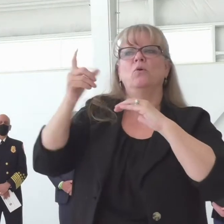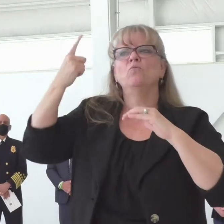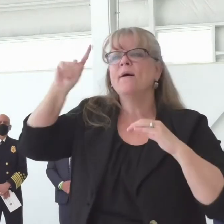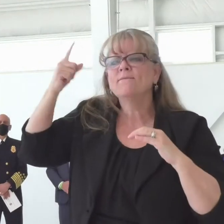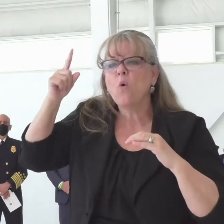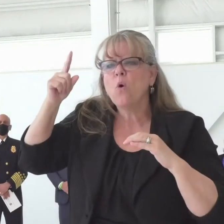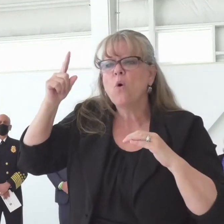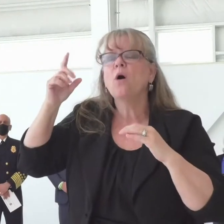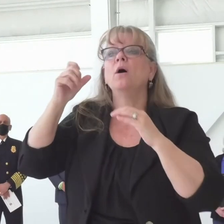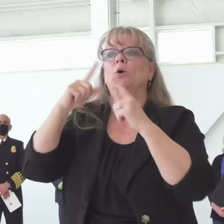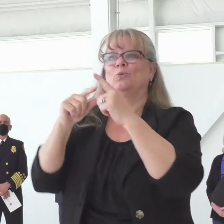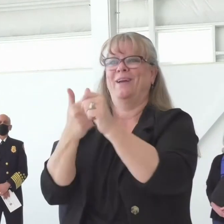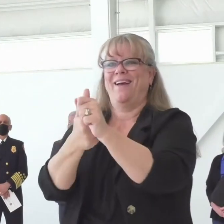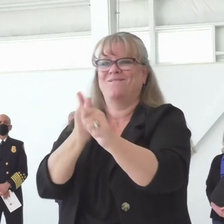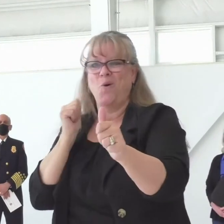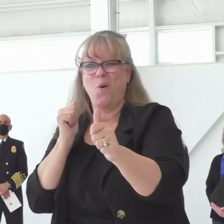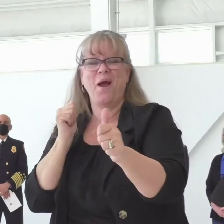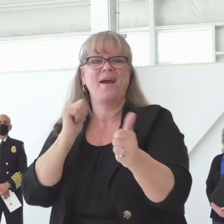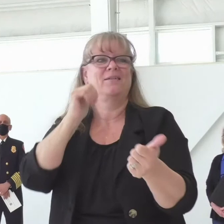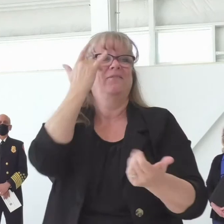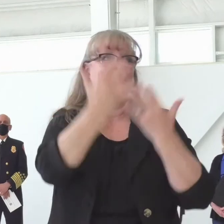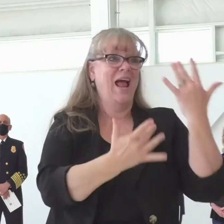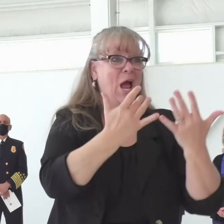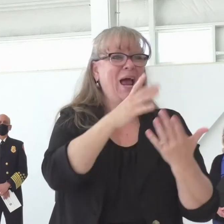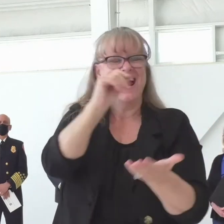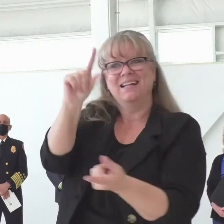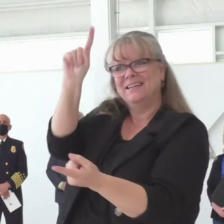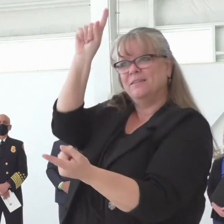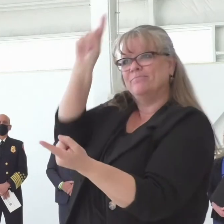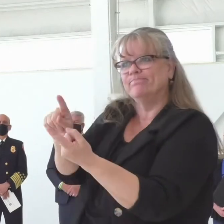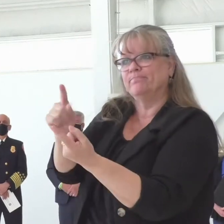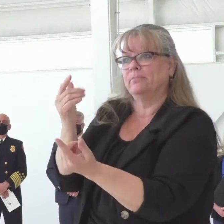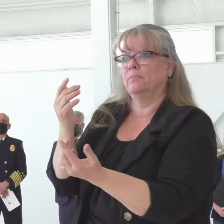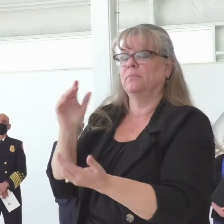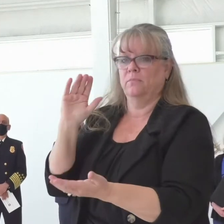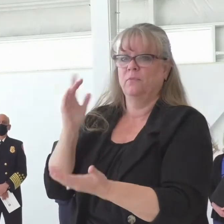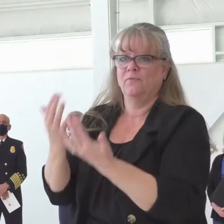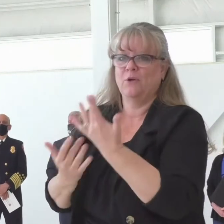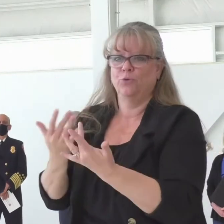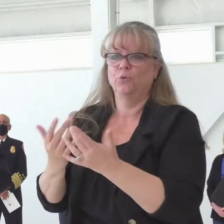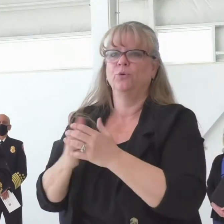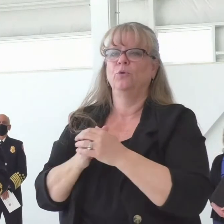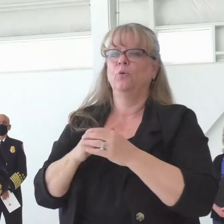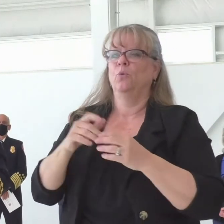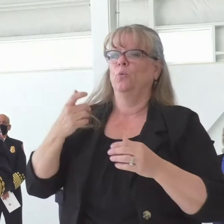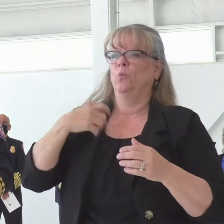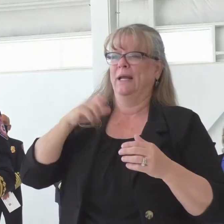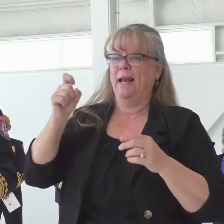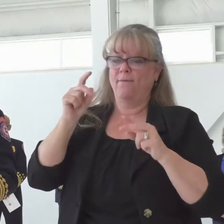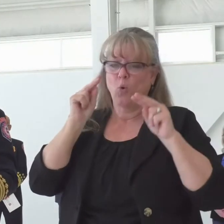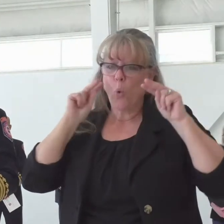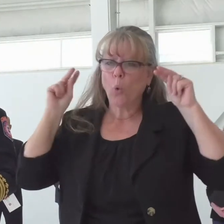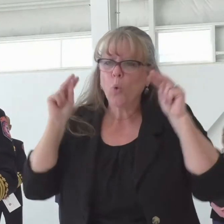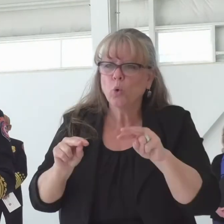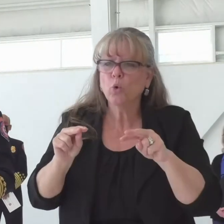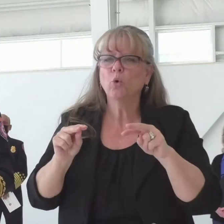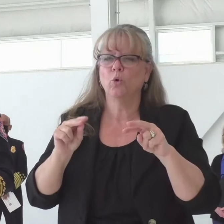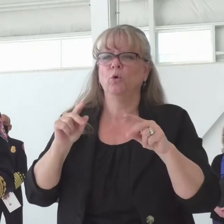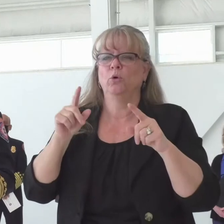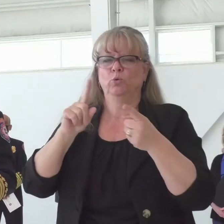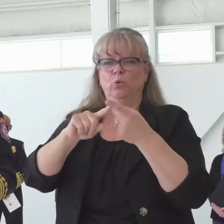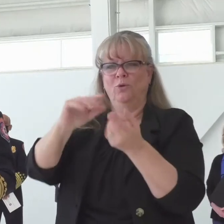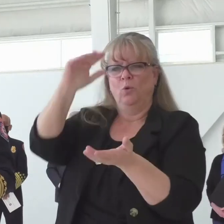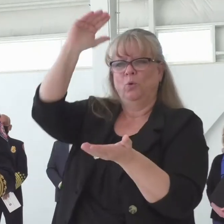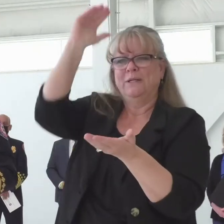both. recognizing that it will likely take a holistic approach to reduce the significant impacts to life, property,